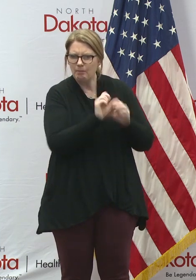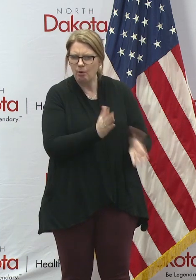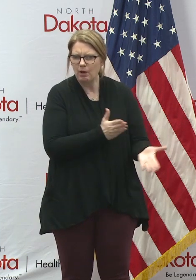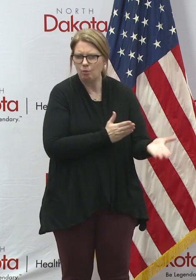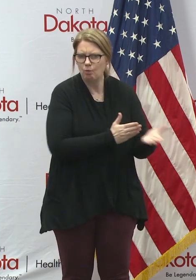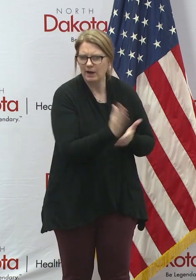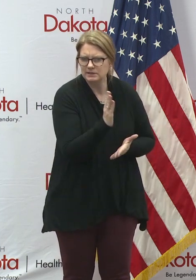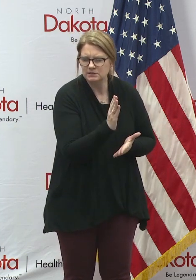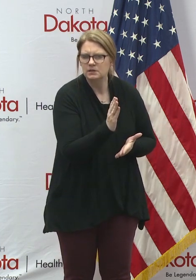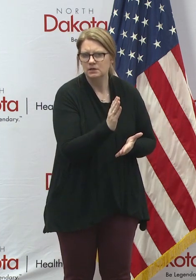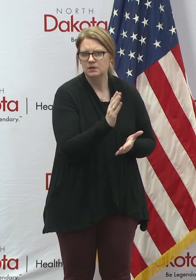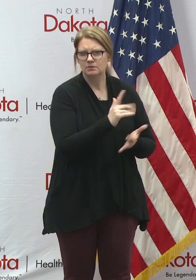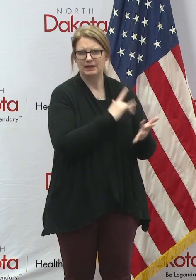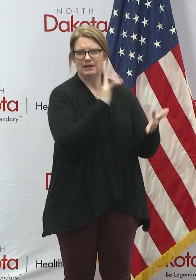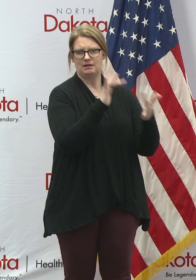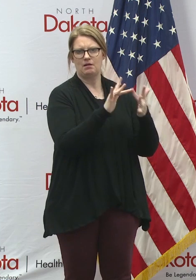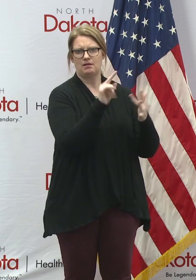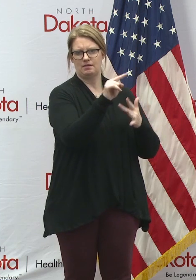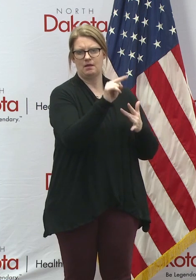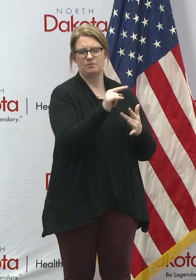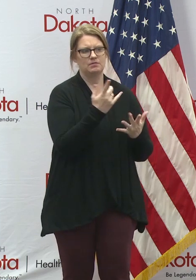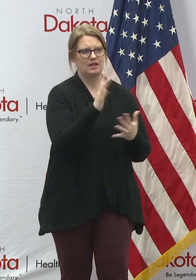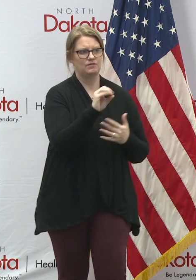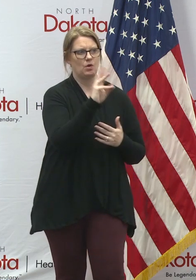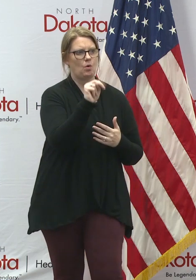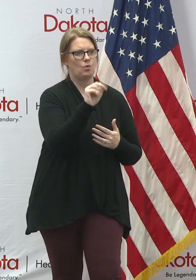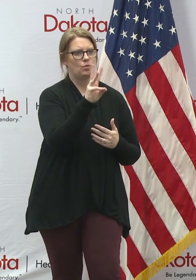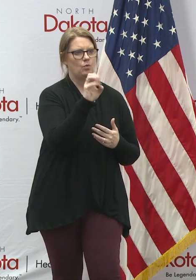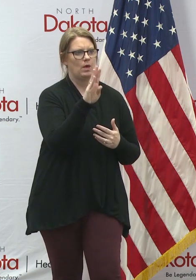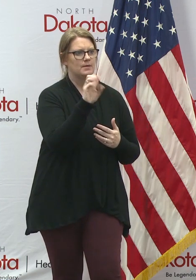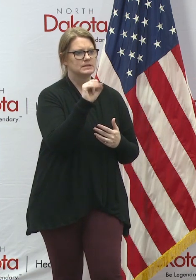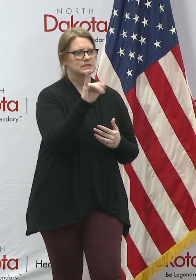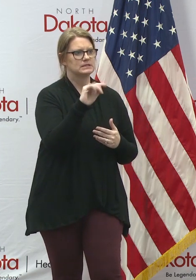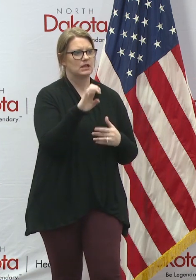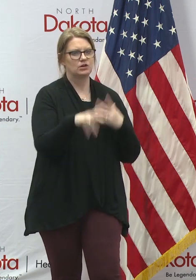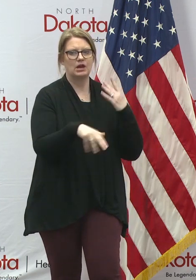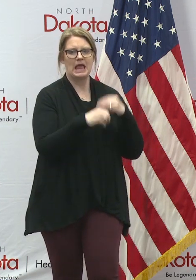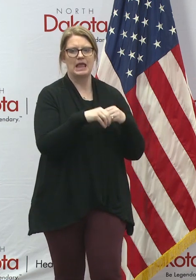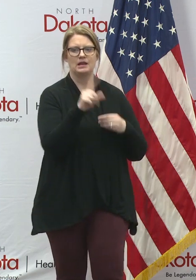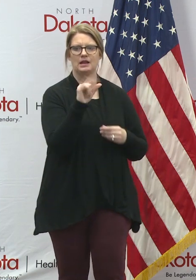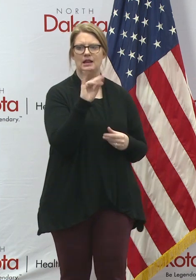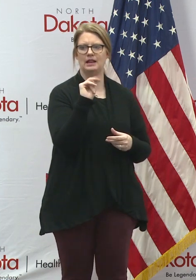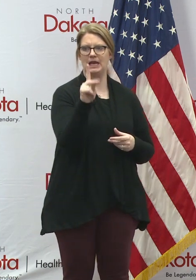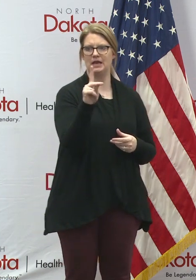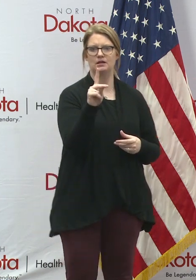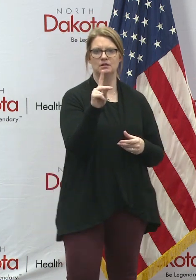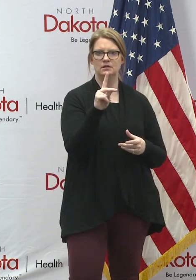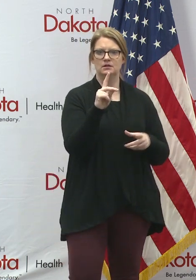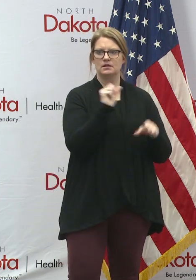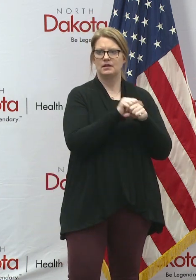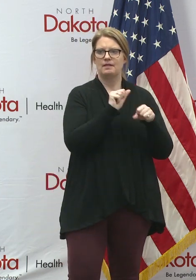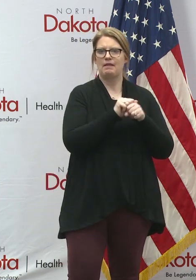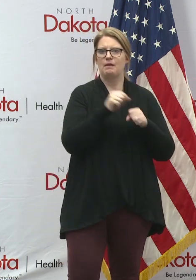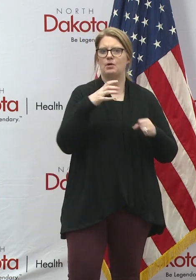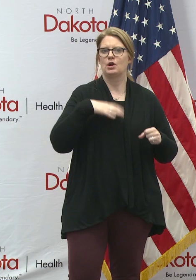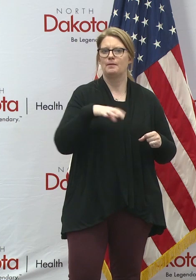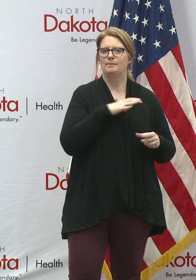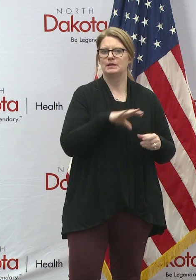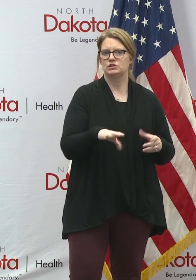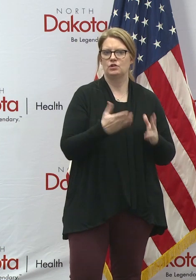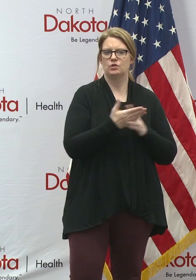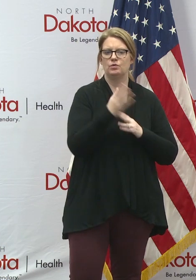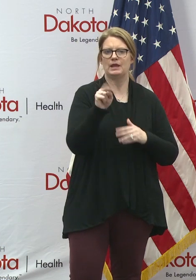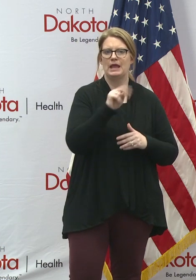we could contact them and they've got their own website. Or we could maybe, let's put up a link where we can get to the Labor Commissioner through the